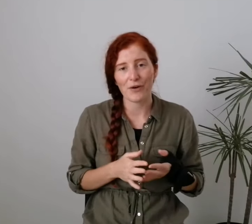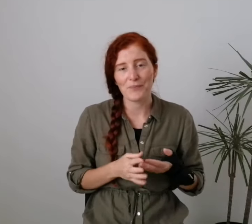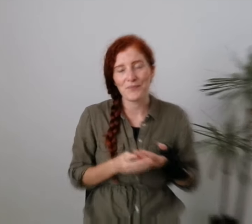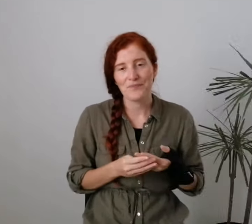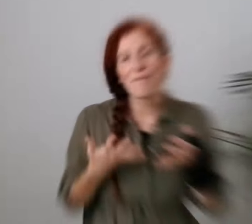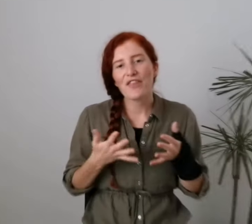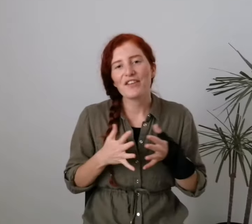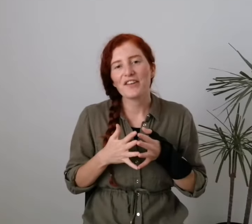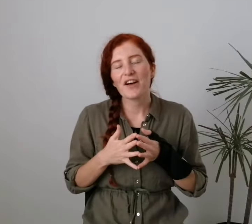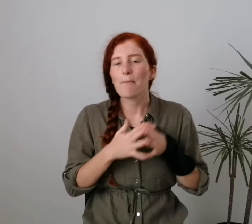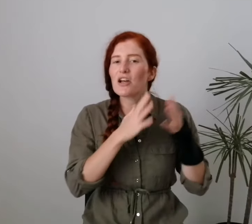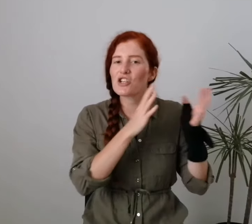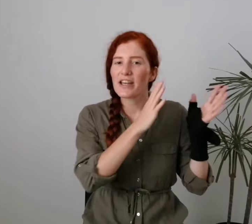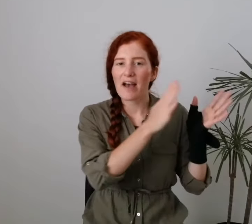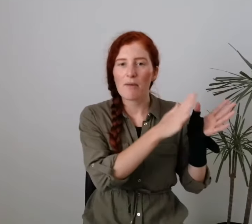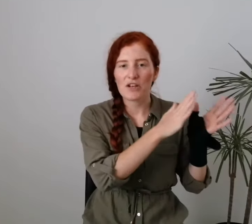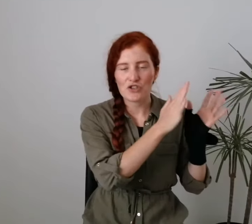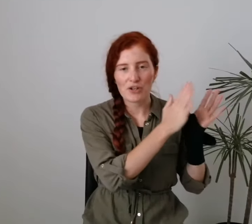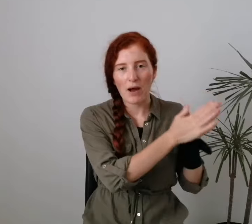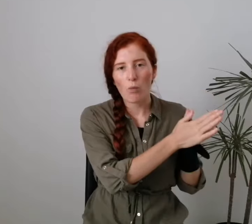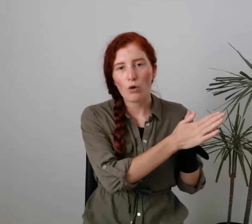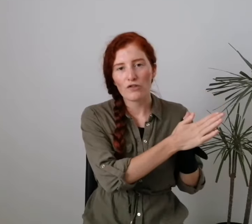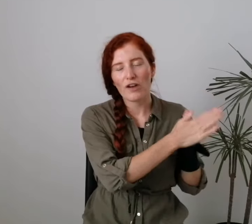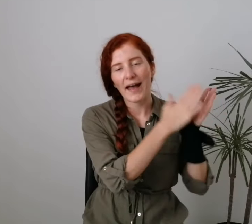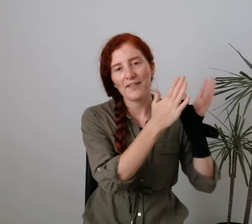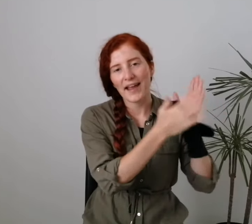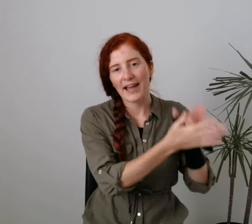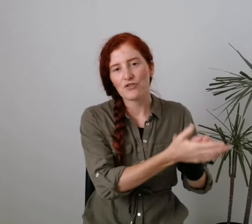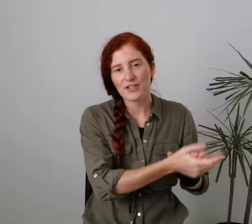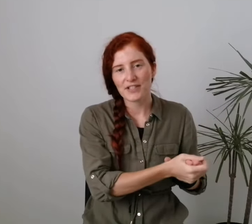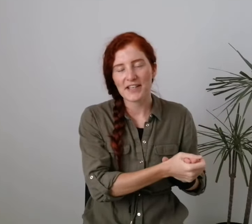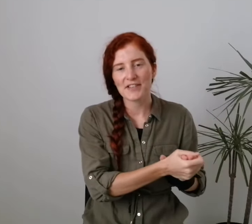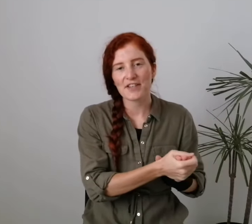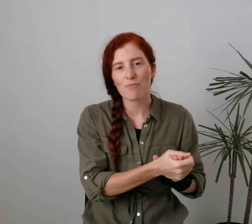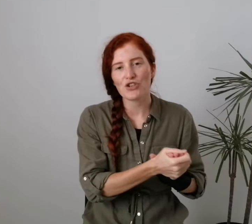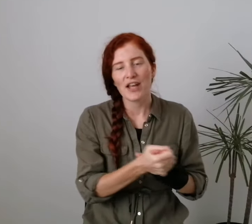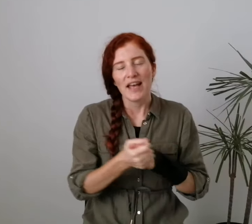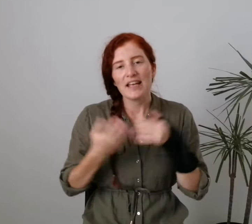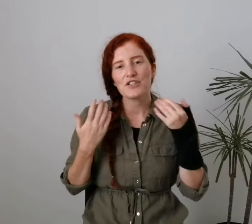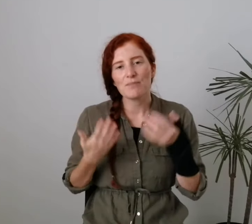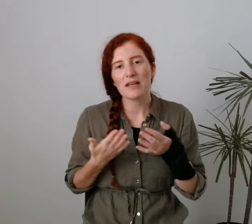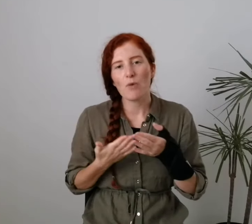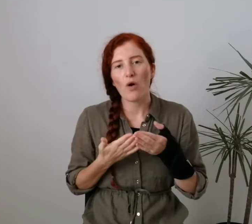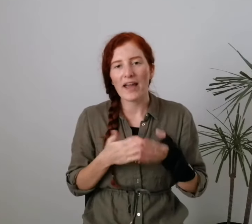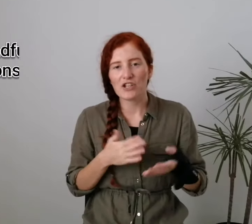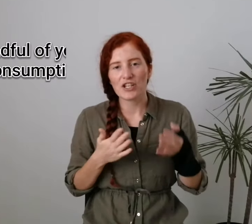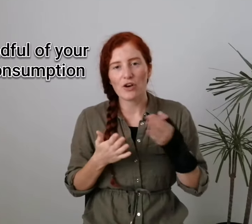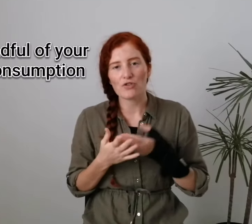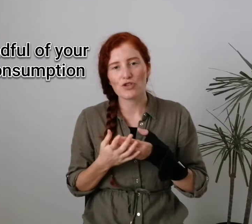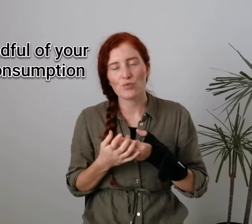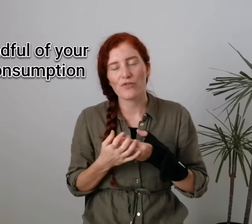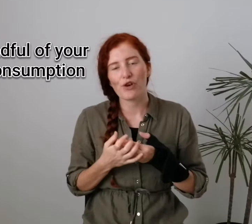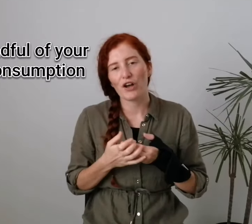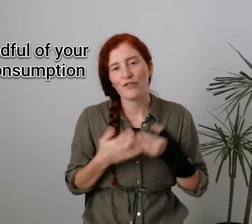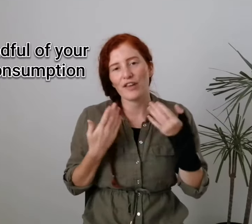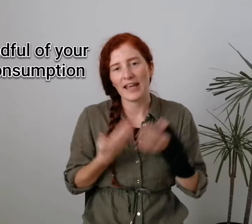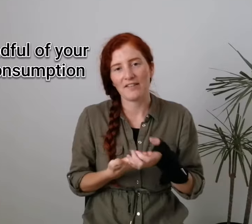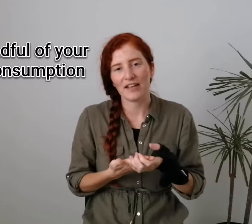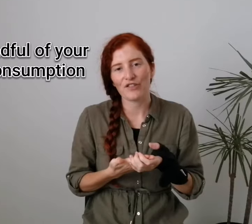film. Number thirty nine, much like how I mentioned about water and electricity consumption, is to be more energy conscious with regards to heating.